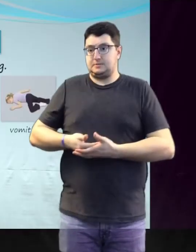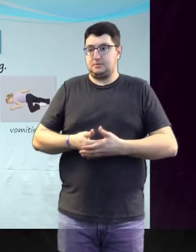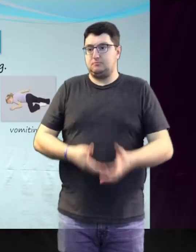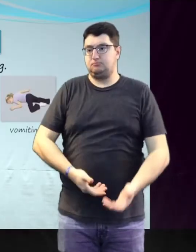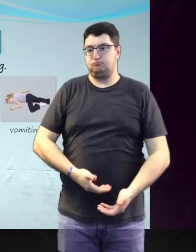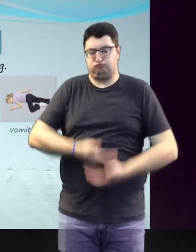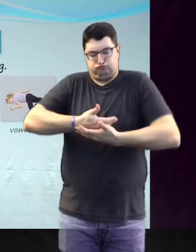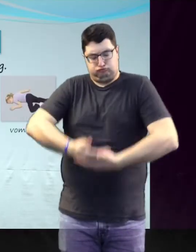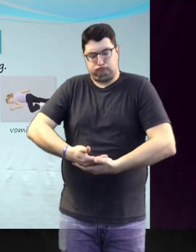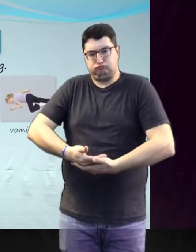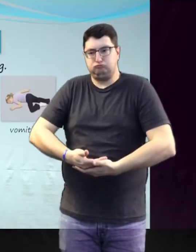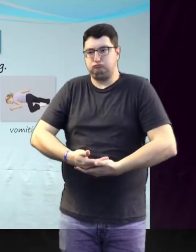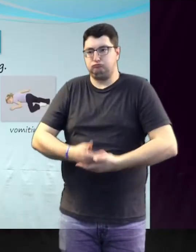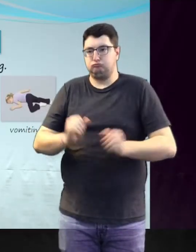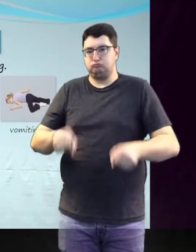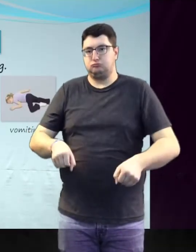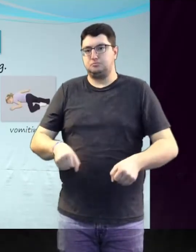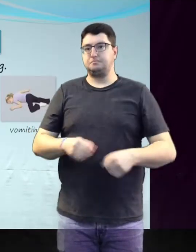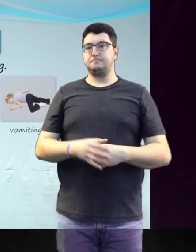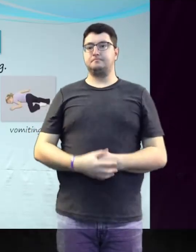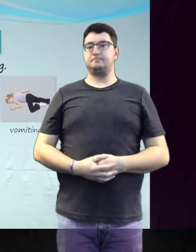Infants and toddlers can be held in an adult's lap.